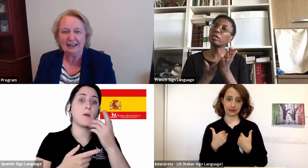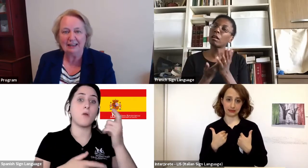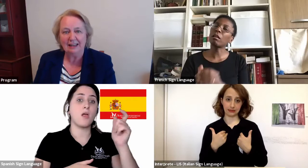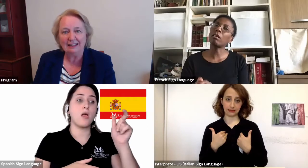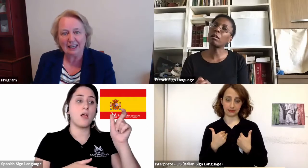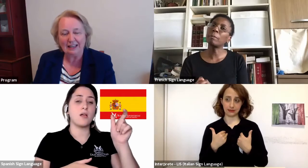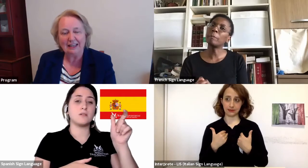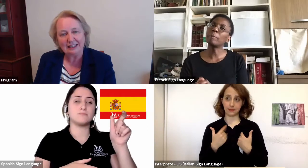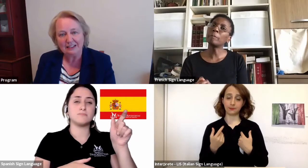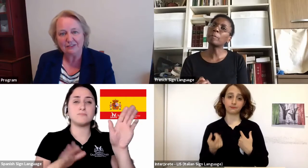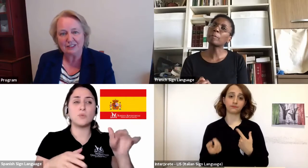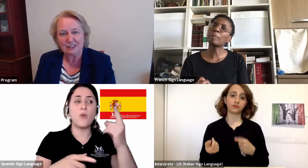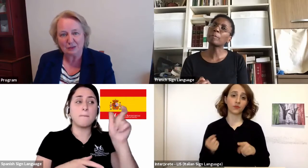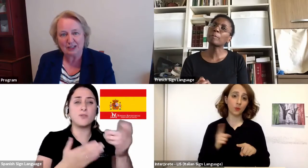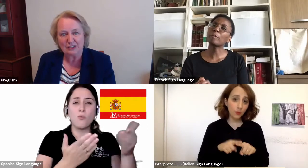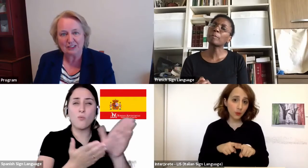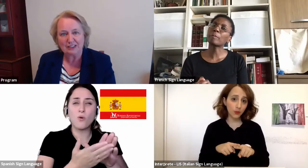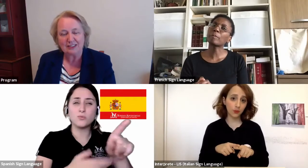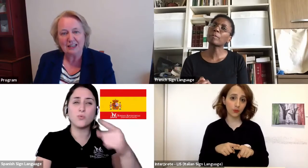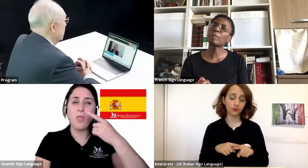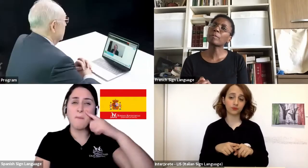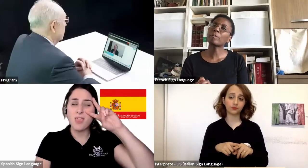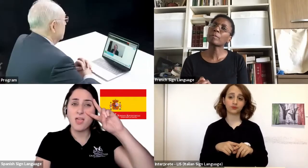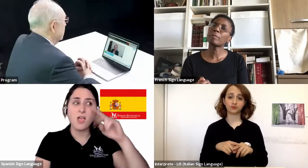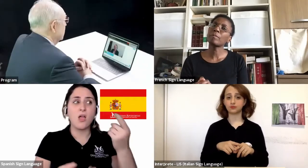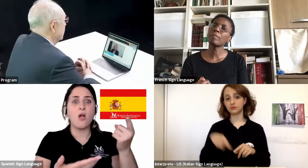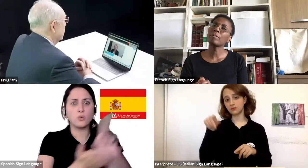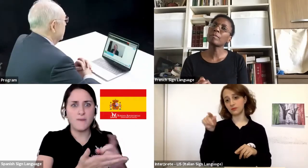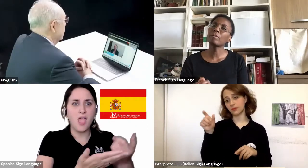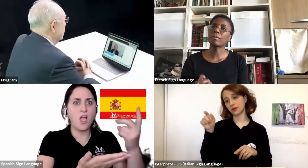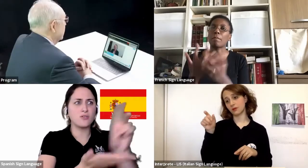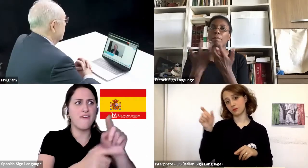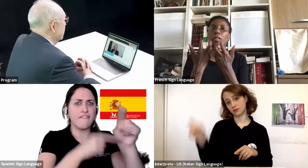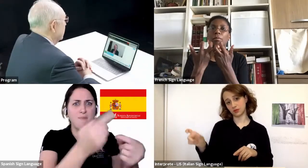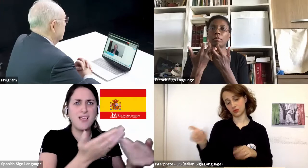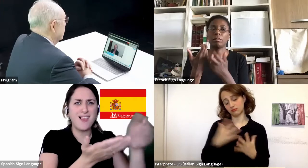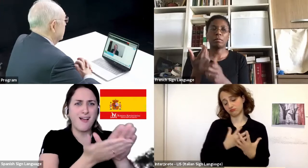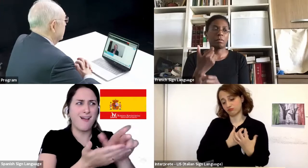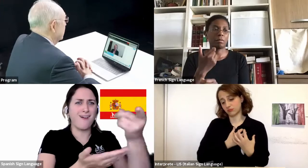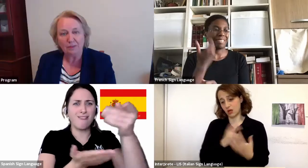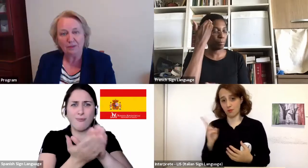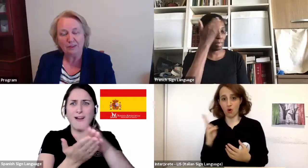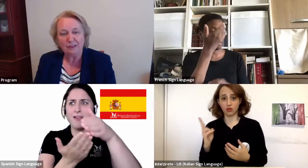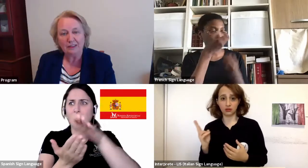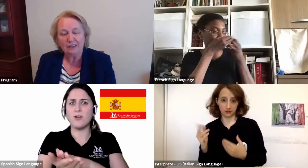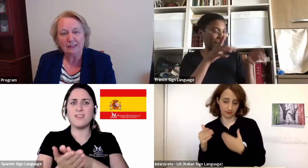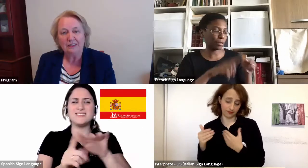again and again in different situations. And so for me, it was to stop.